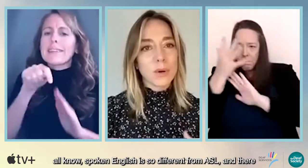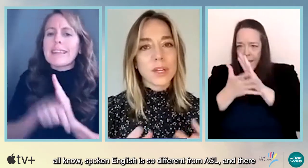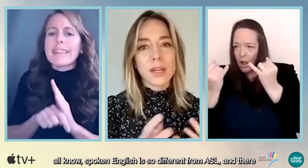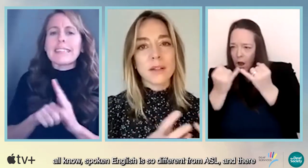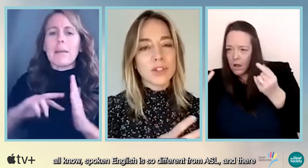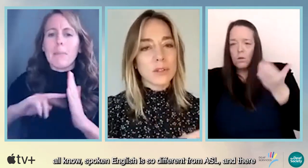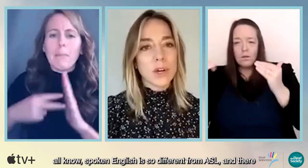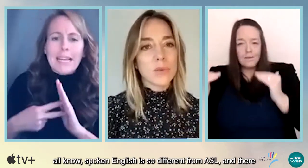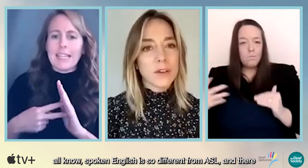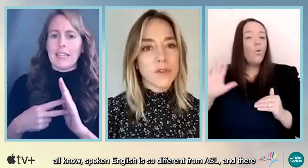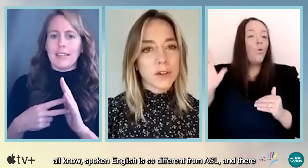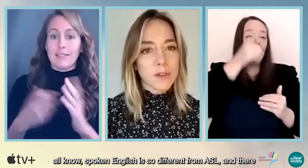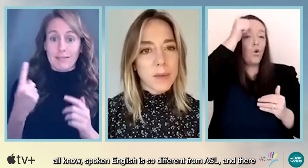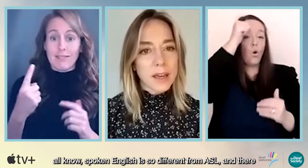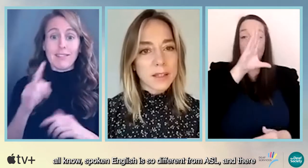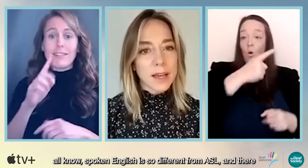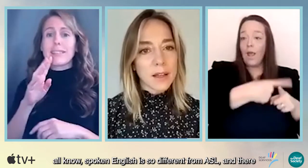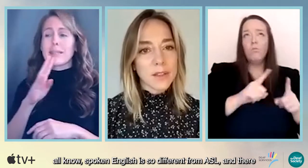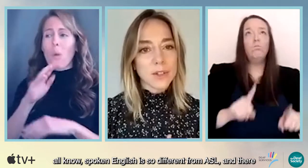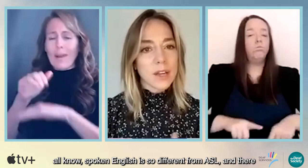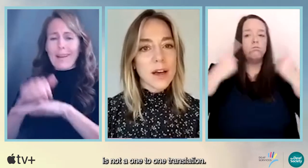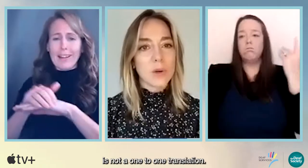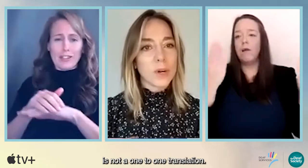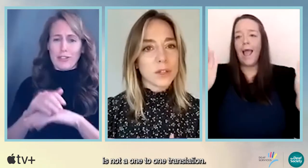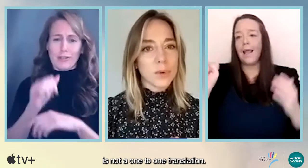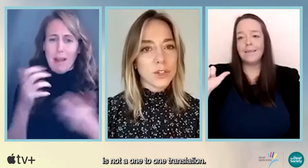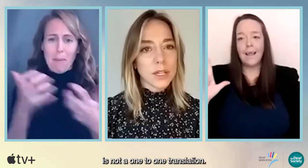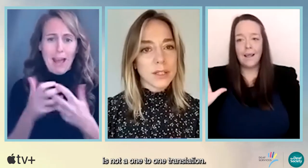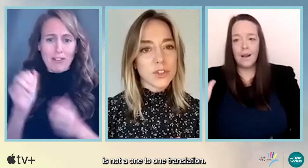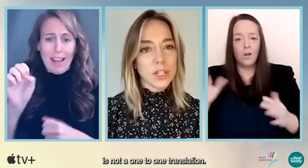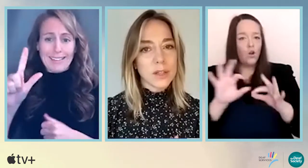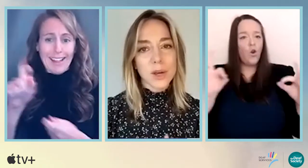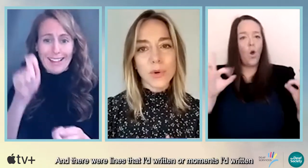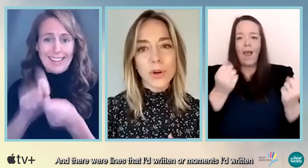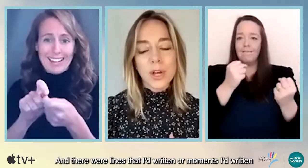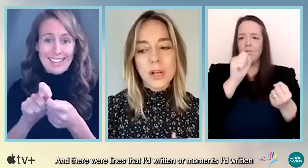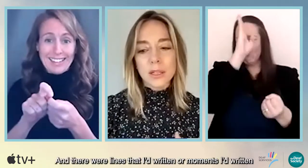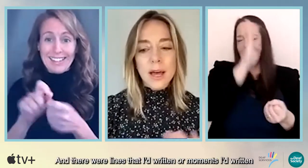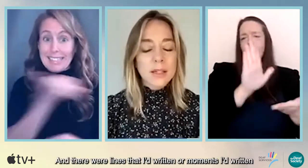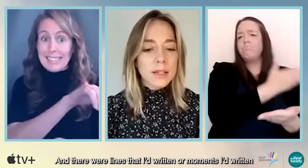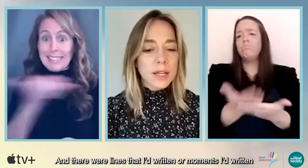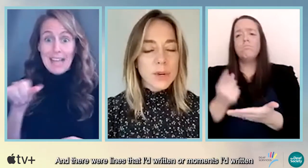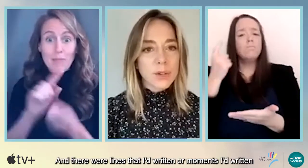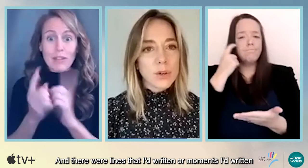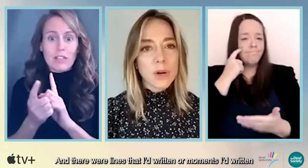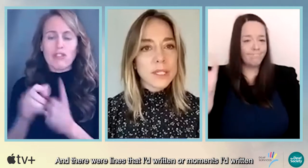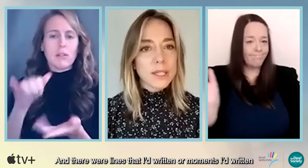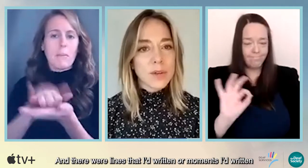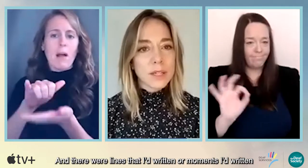know, you know, spoken English is so different from ASL and there is not a one-to-one translation. And there were lines that